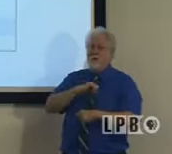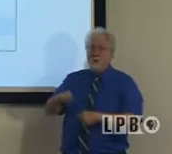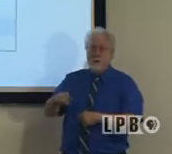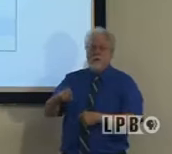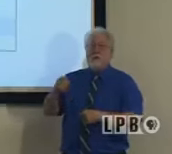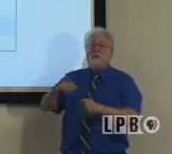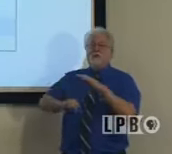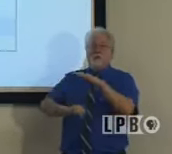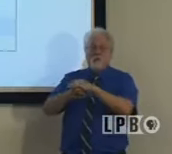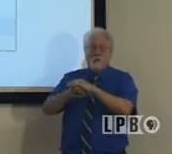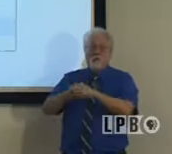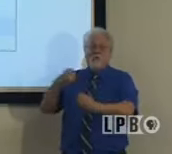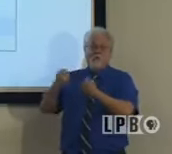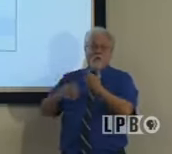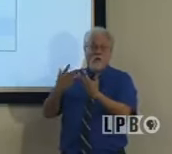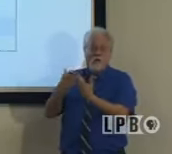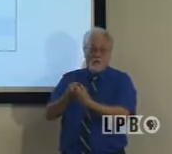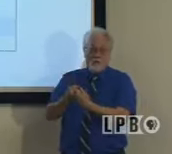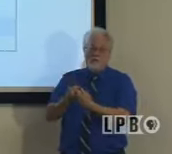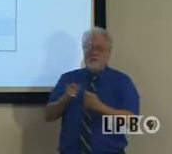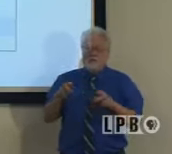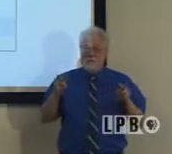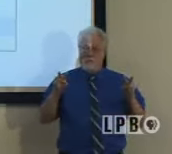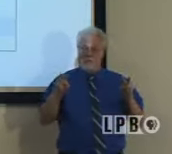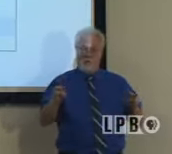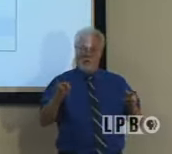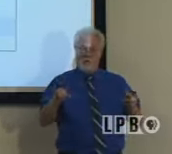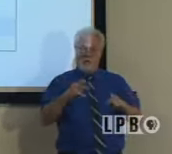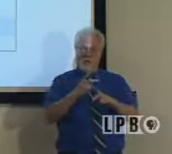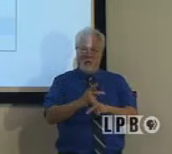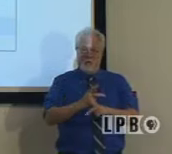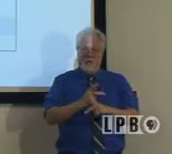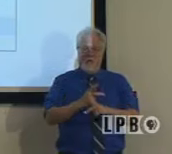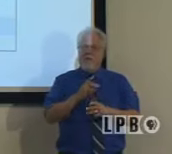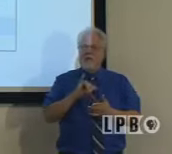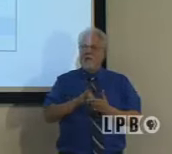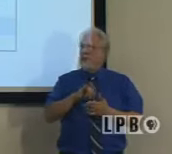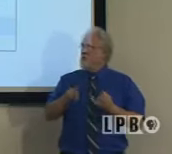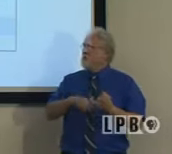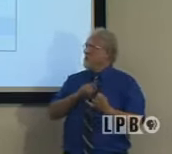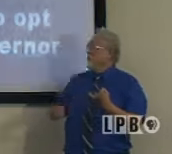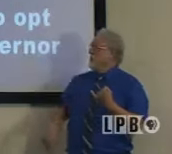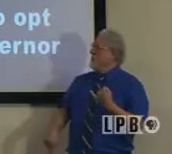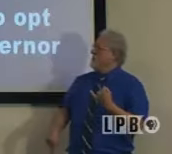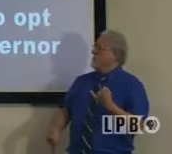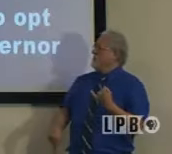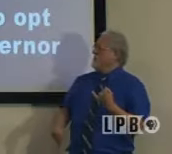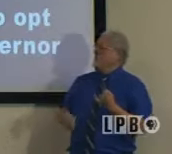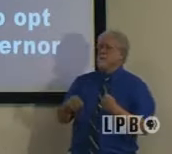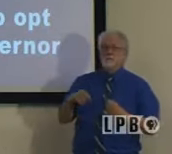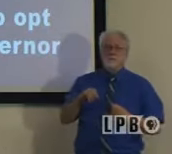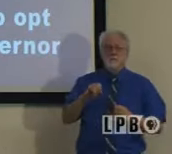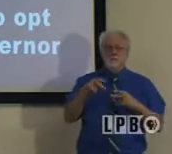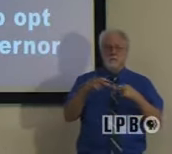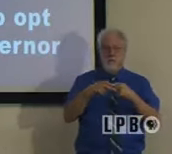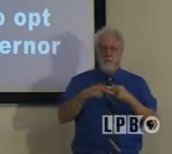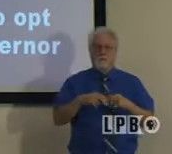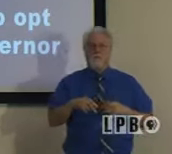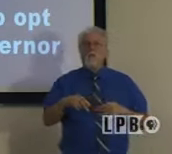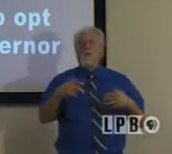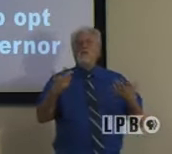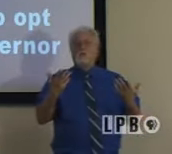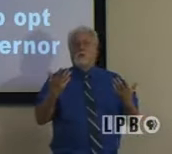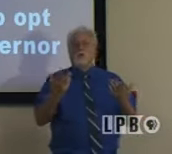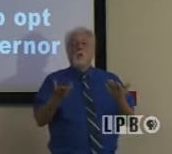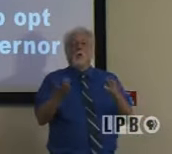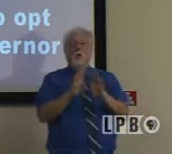accidents. So we're watching these trends very carefully. And I think that that's our last slide. So maybe in closing